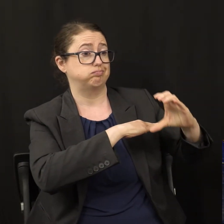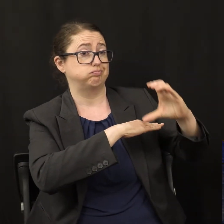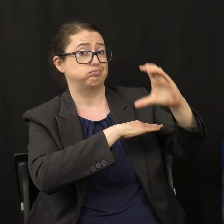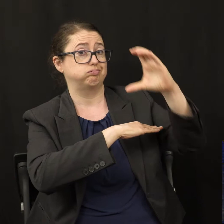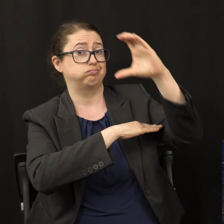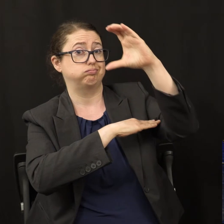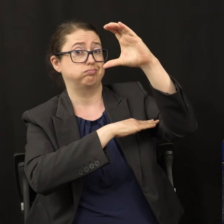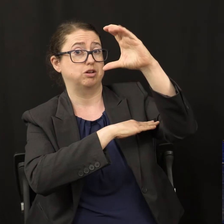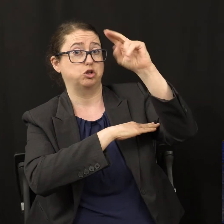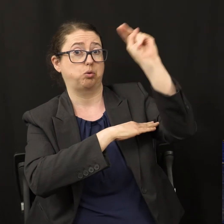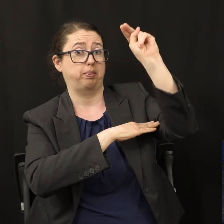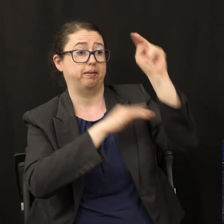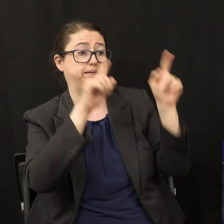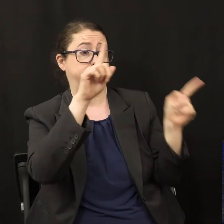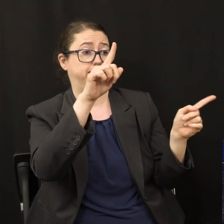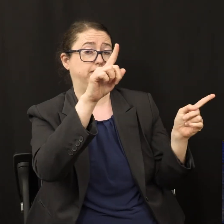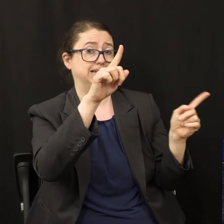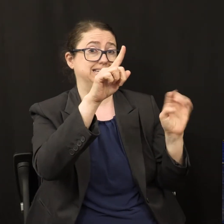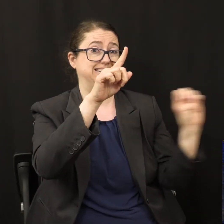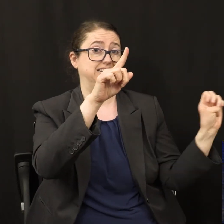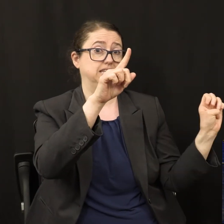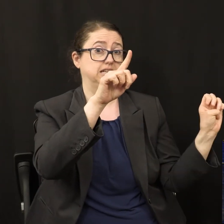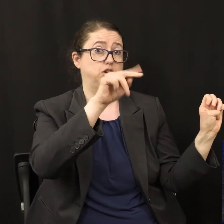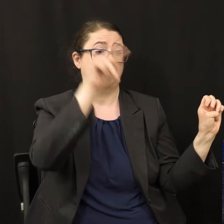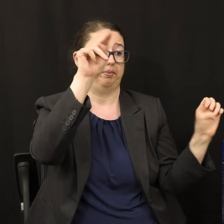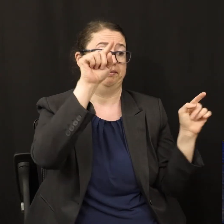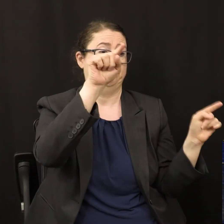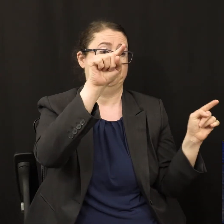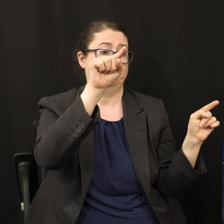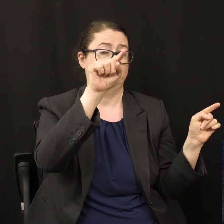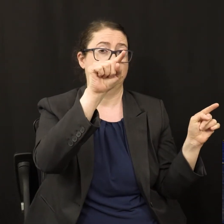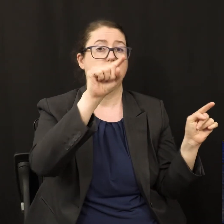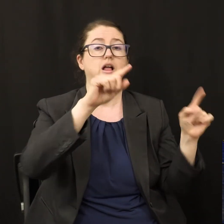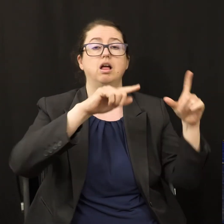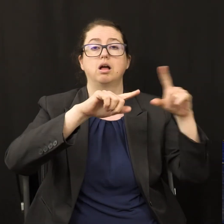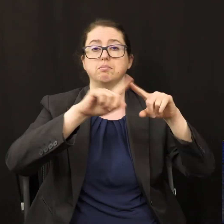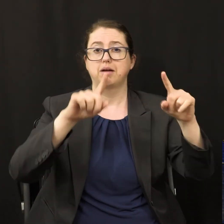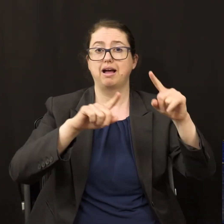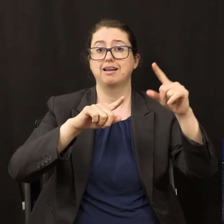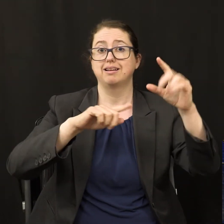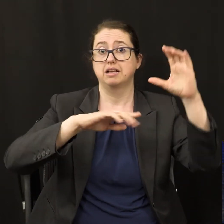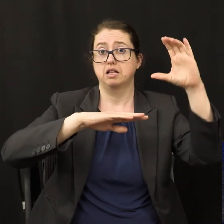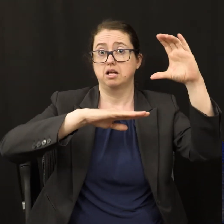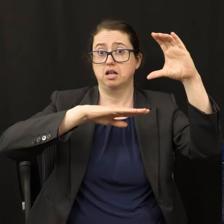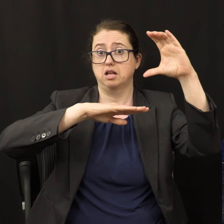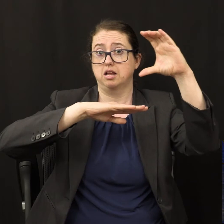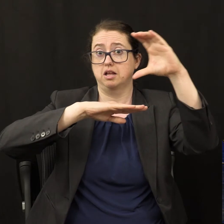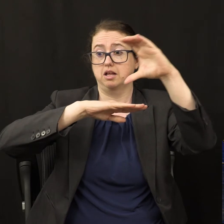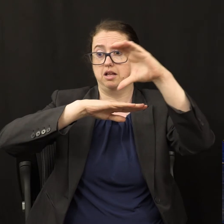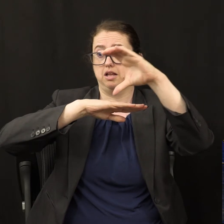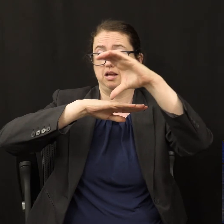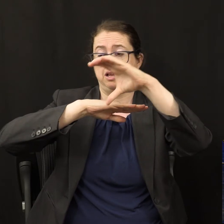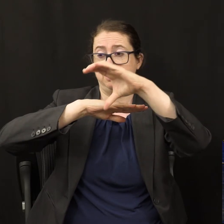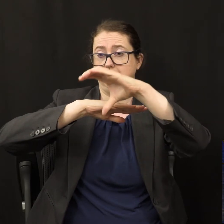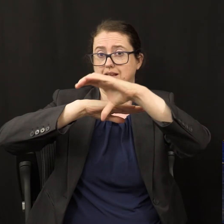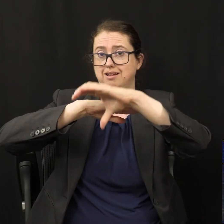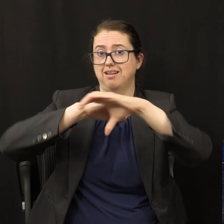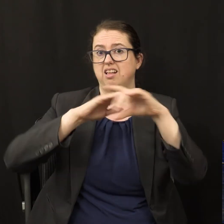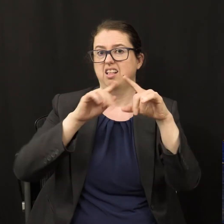west and reaches its deepest darkness directly below in the south. That's the